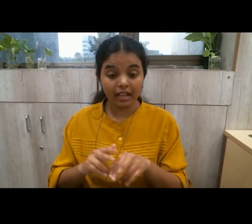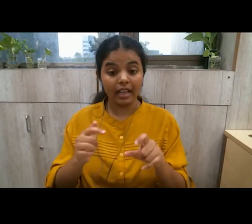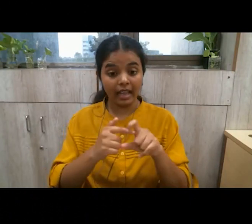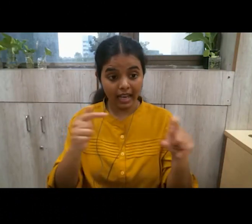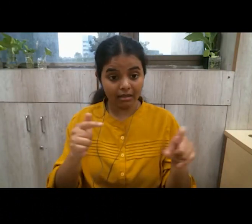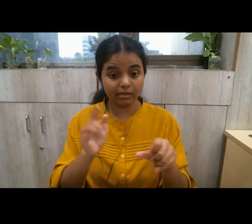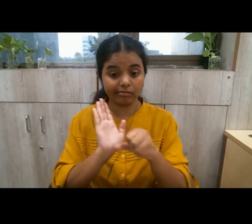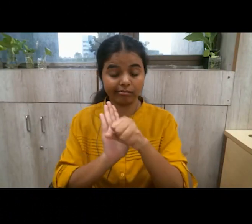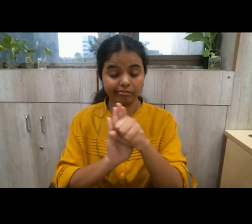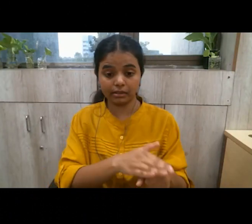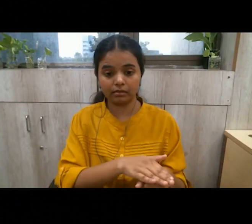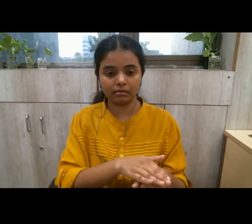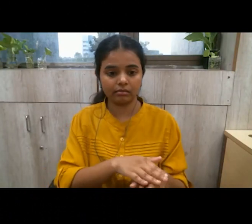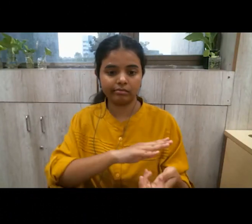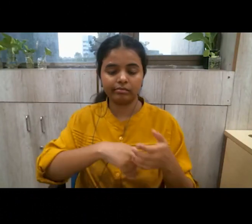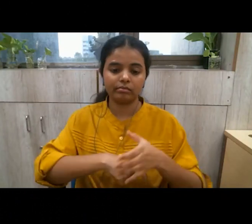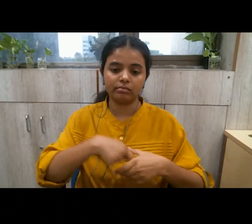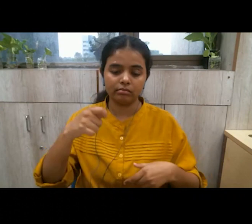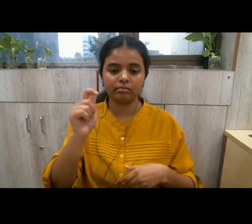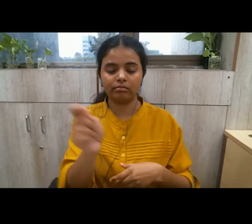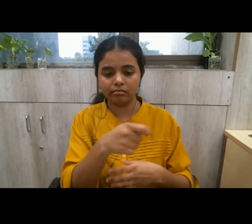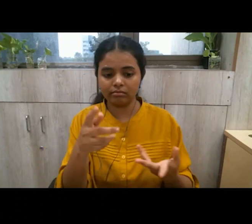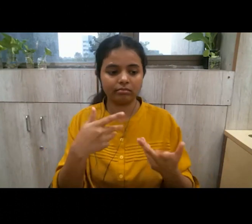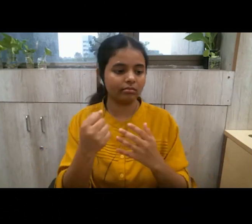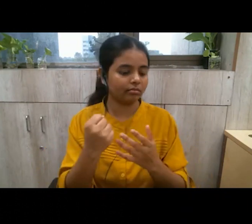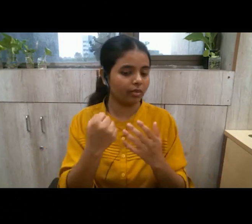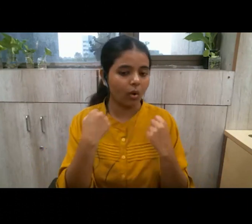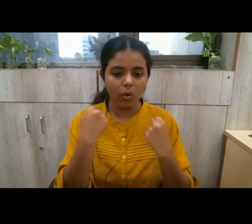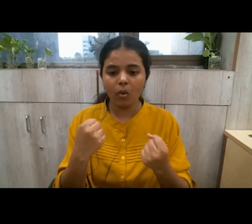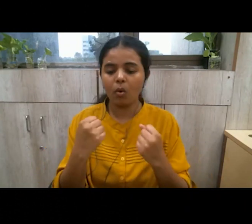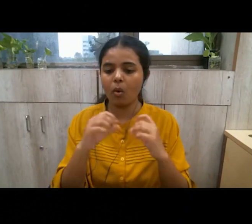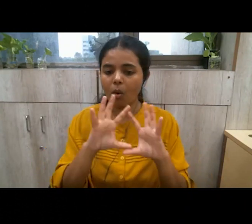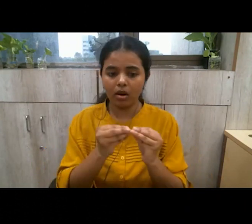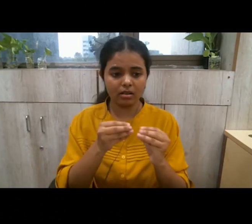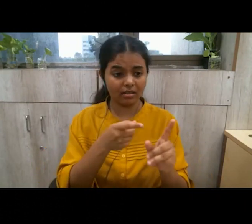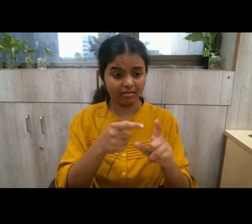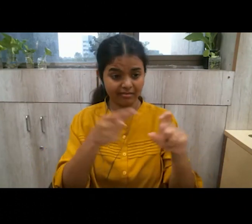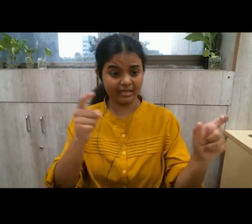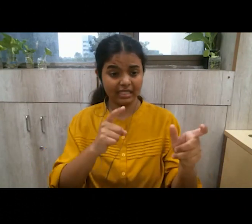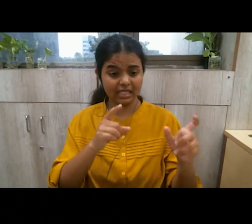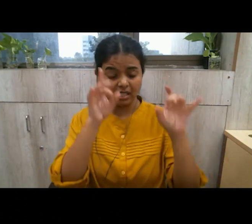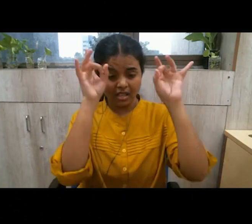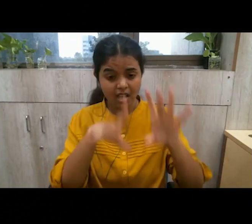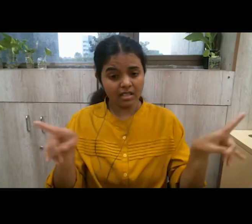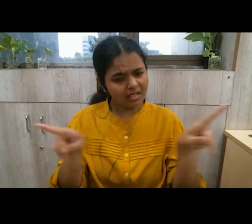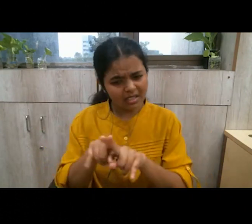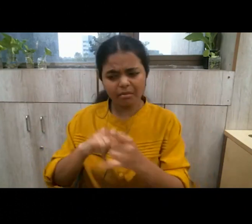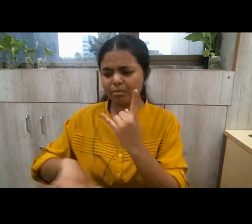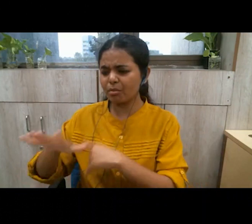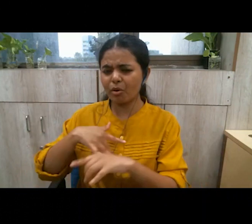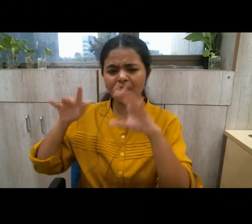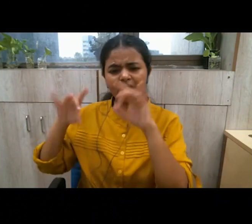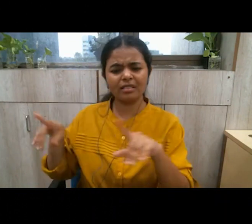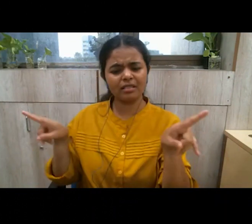my enemy i will turn my weapons my strengths on my own people conflicts